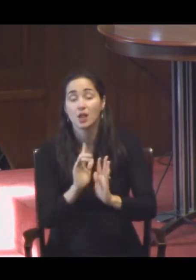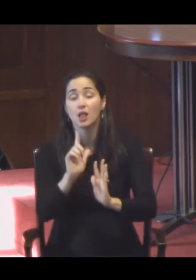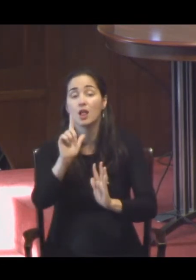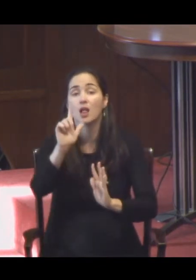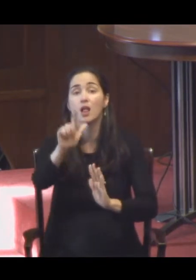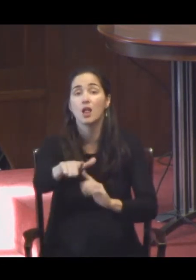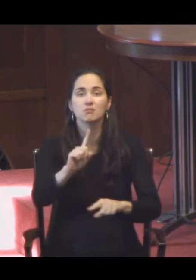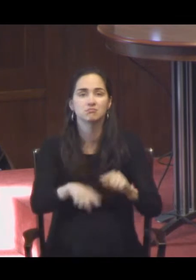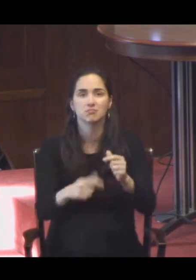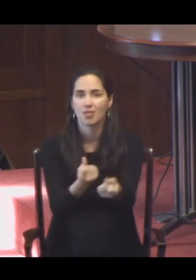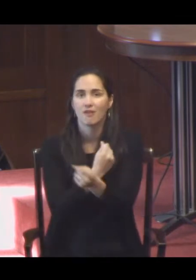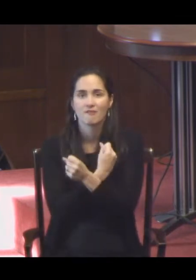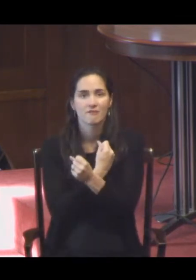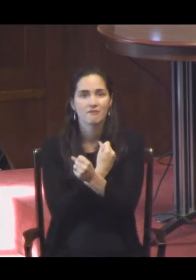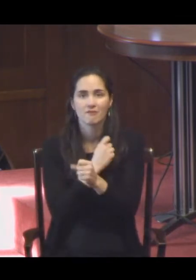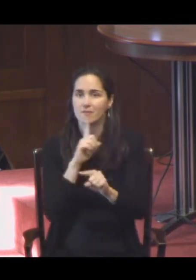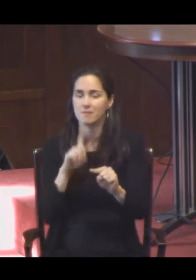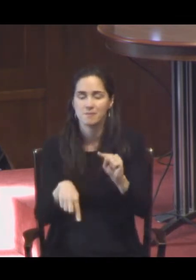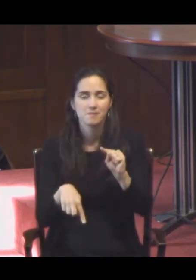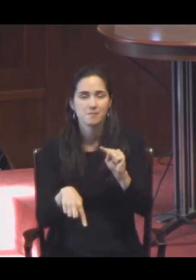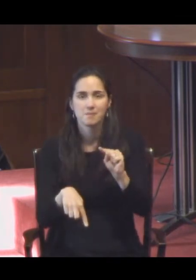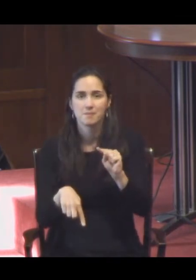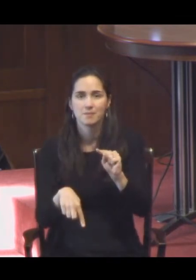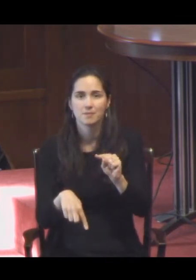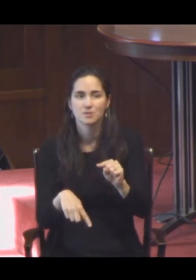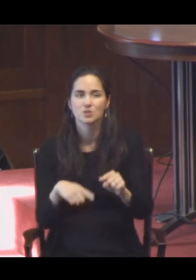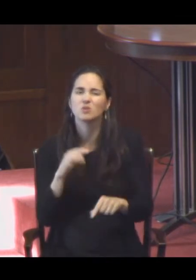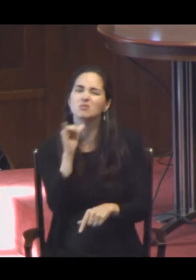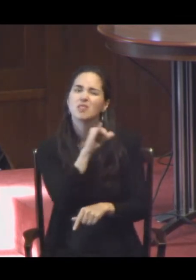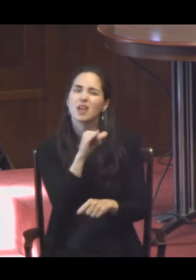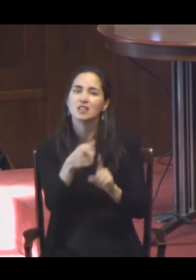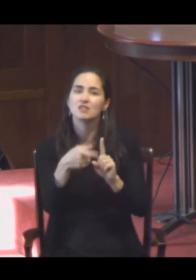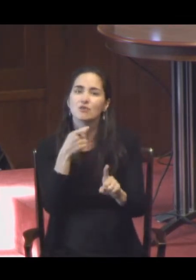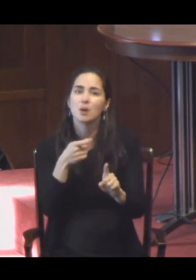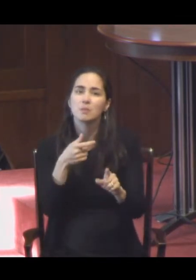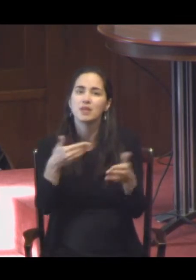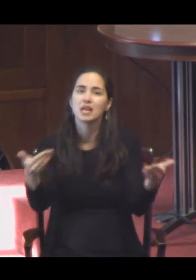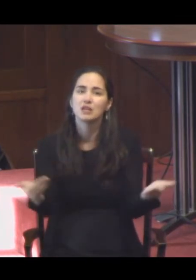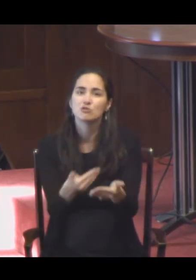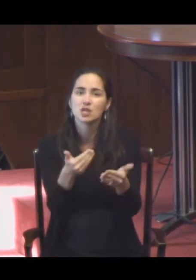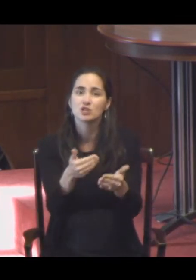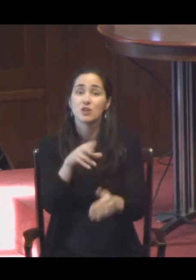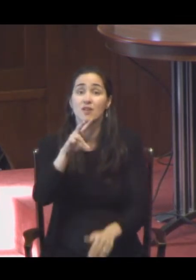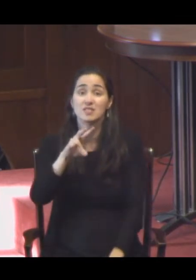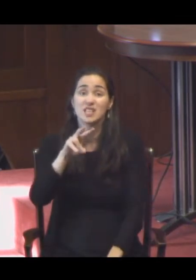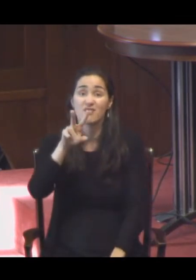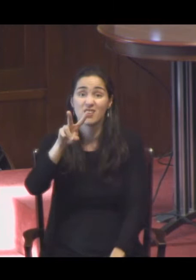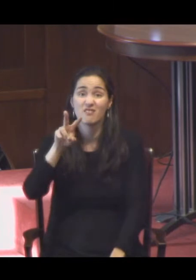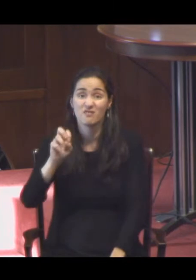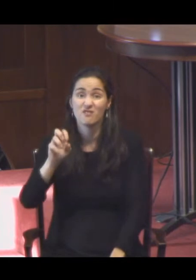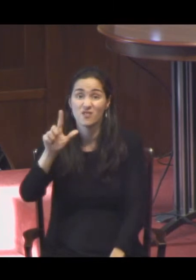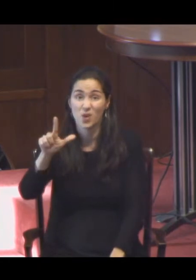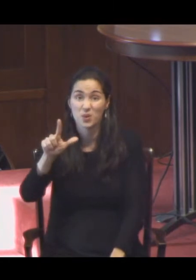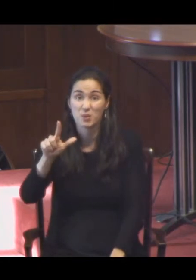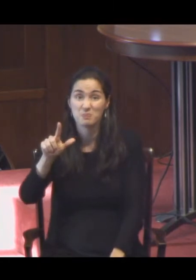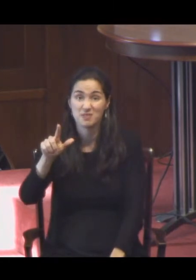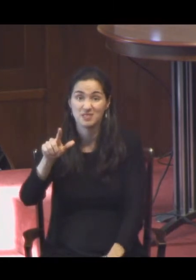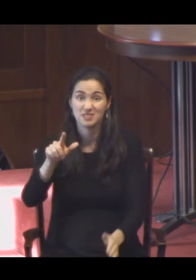Von Balthasar, this is out of the introduction from the first of his seven-volume set on a theological aesthetics. It's his great